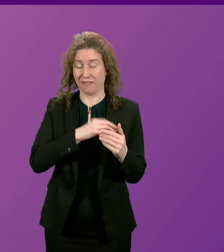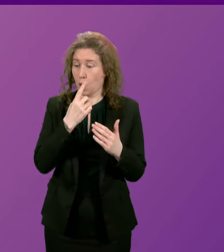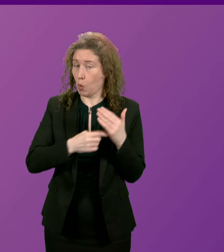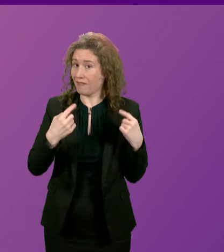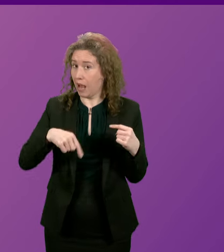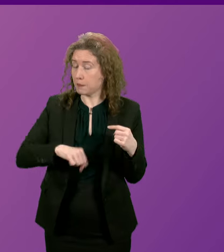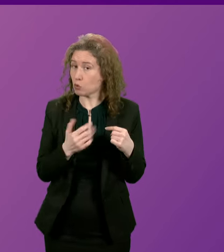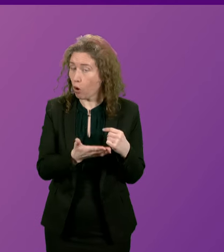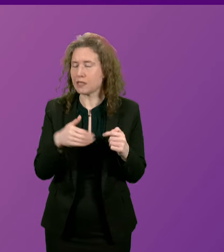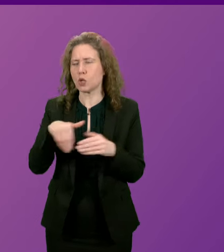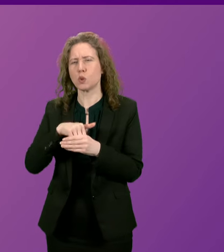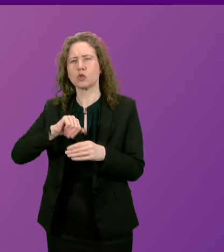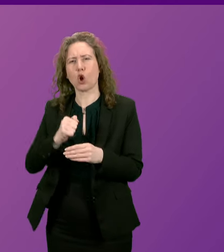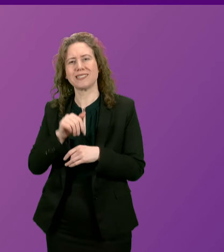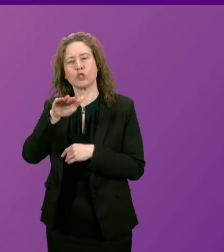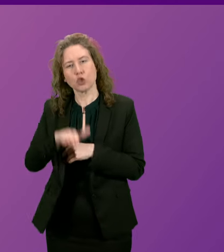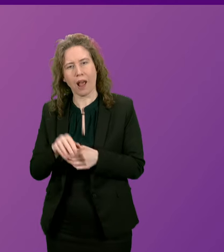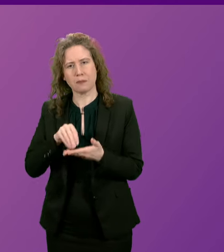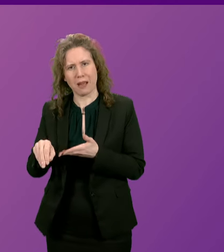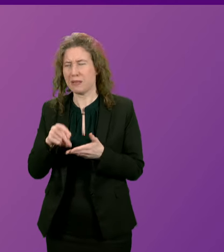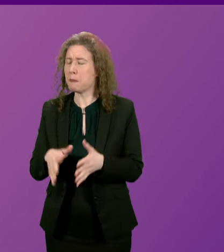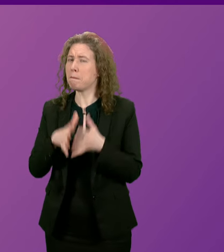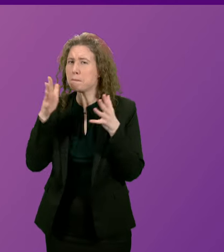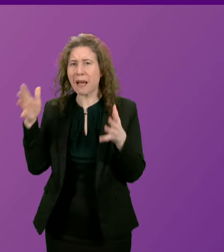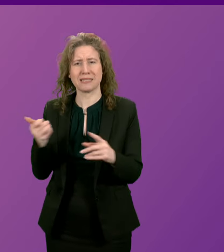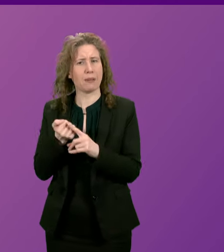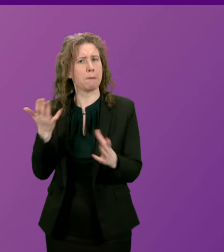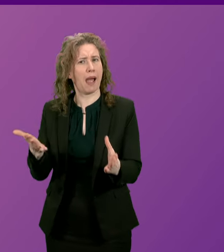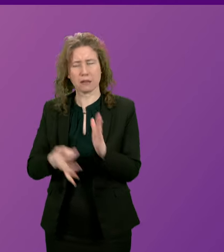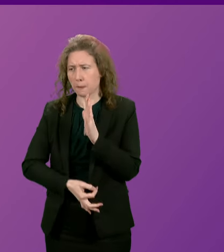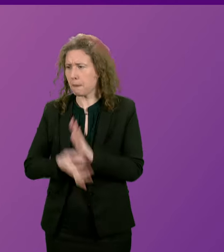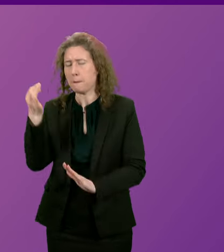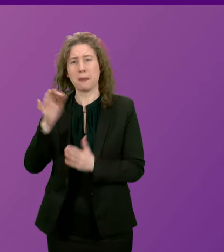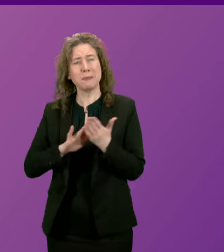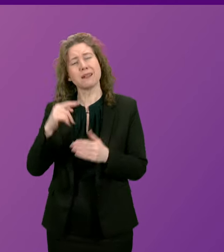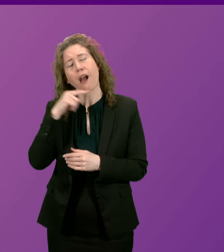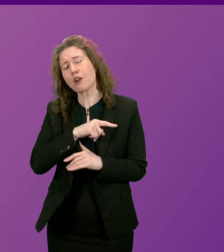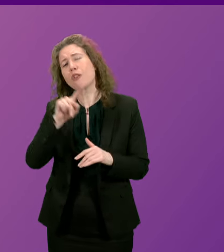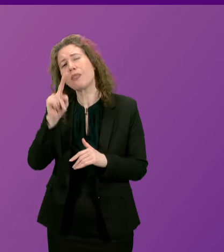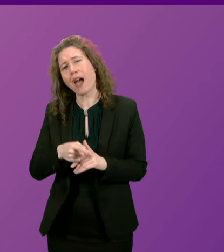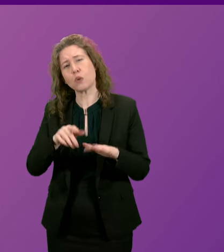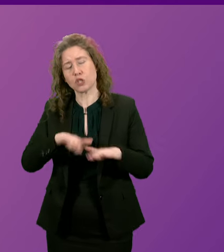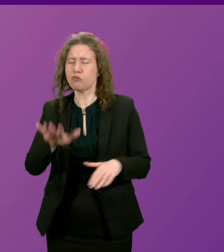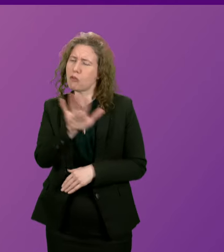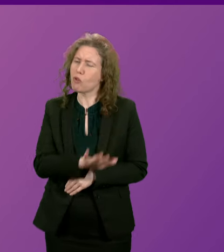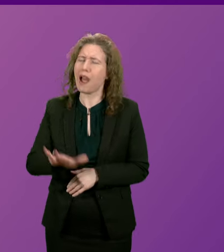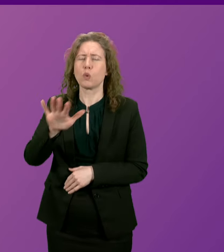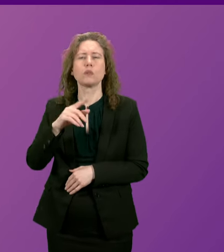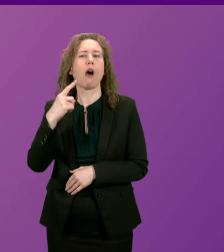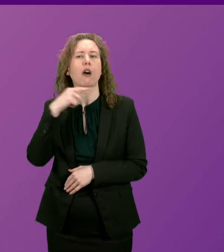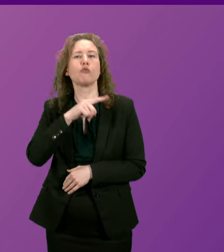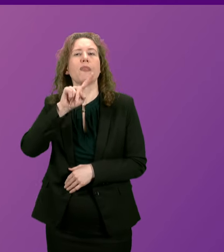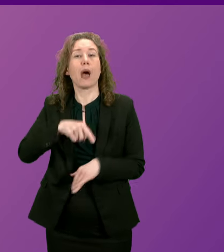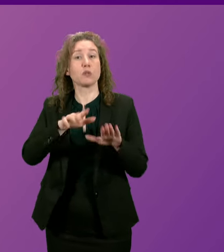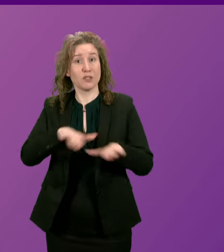Scotland, including the Scottish Child Payment. Game-changing Scottish Child Payment, lifting 100,000, estimated to lift 100,000 children